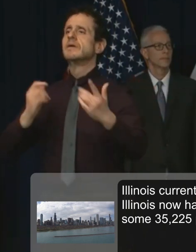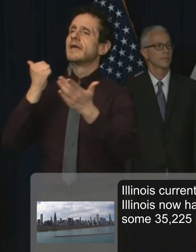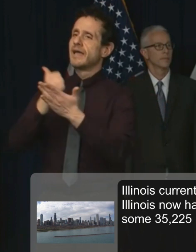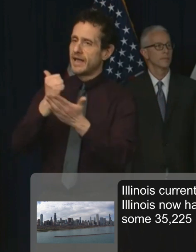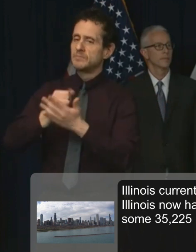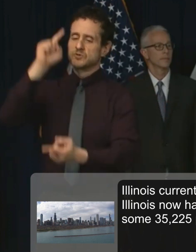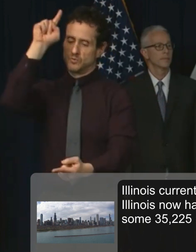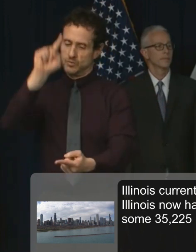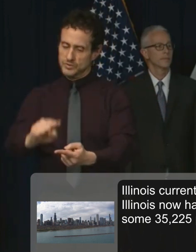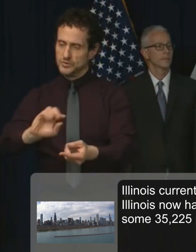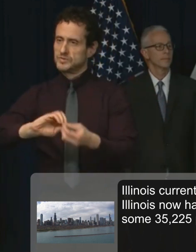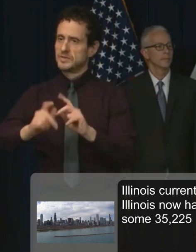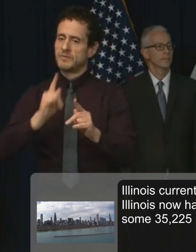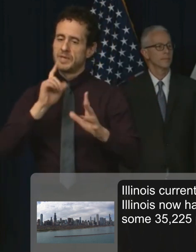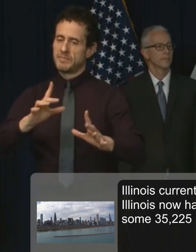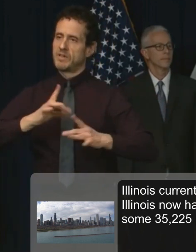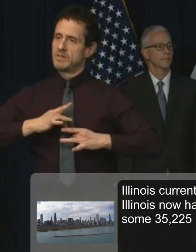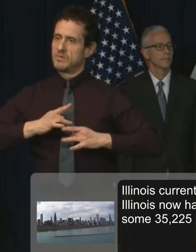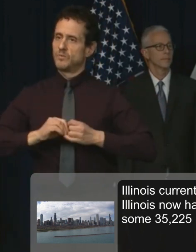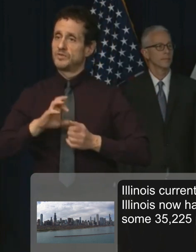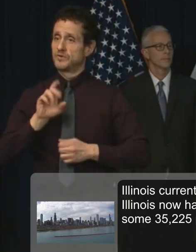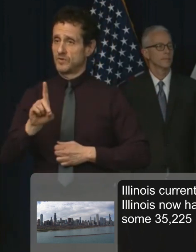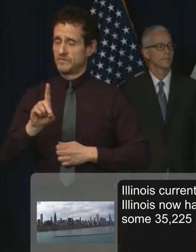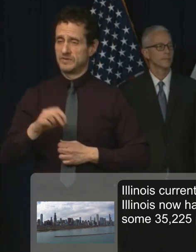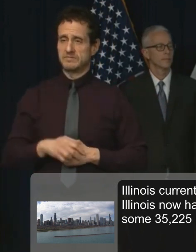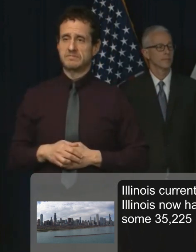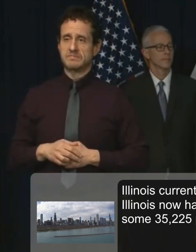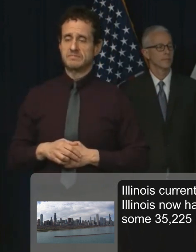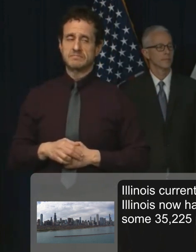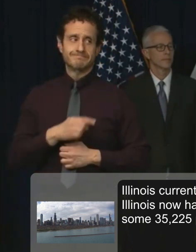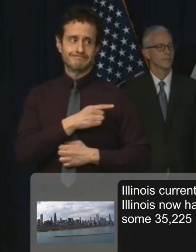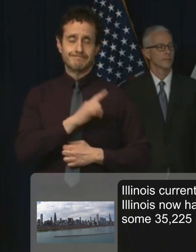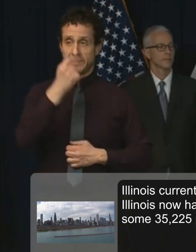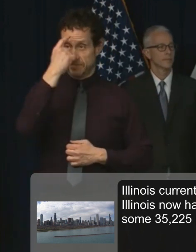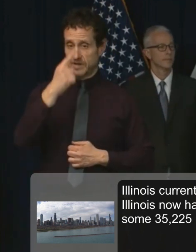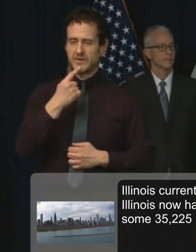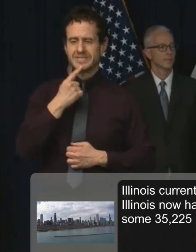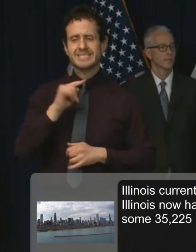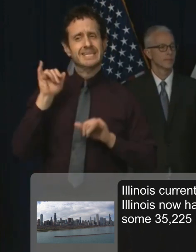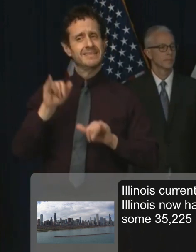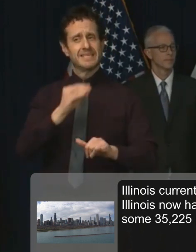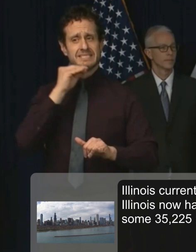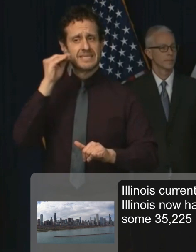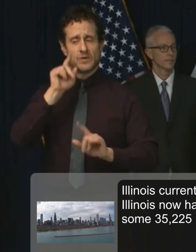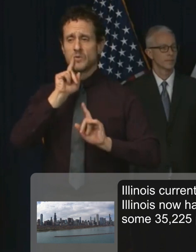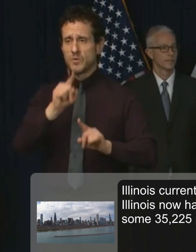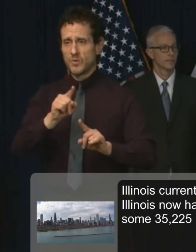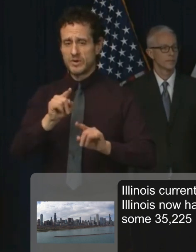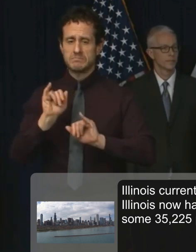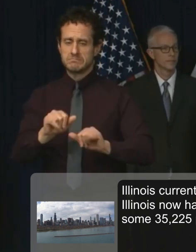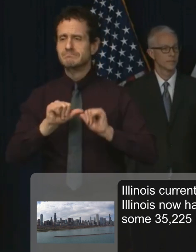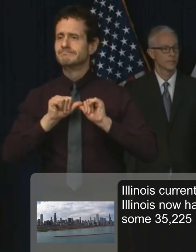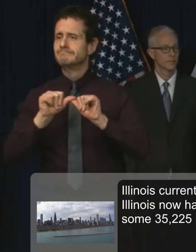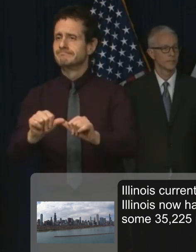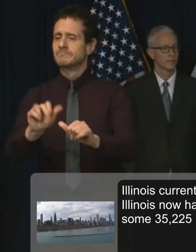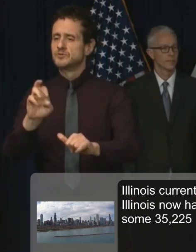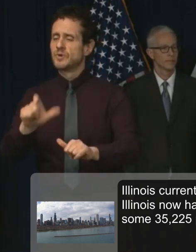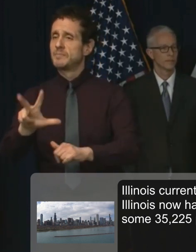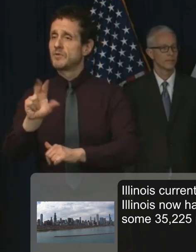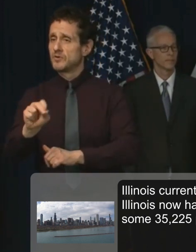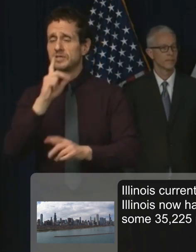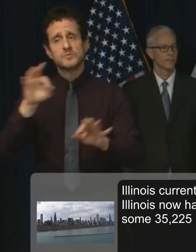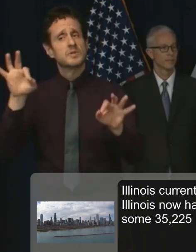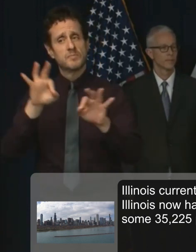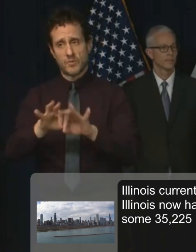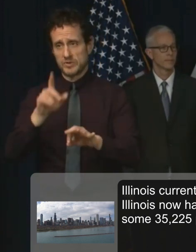infected. Extending the stay-at-home order is key to reducing the spread of the virus and